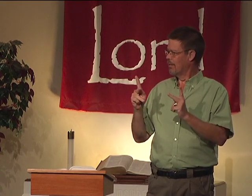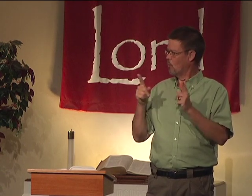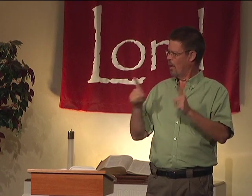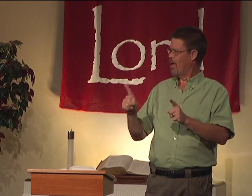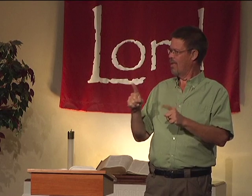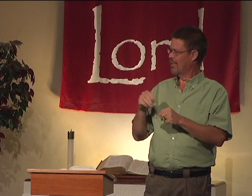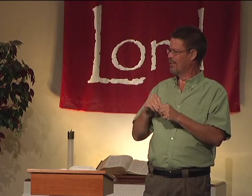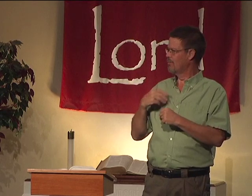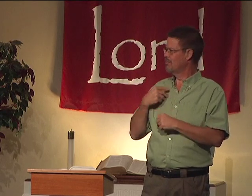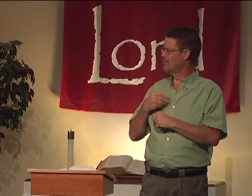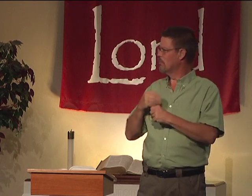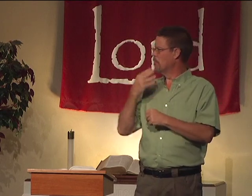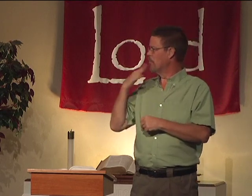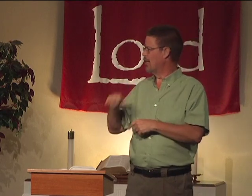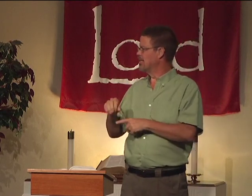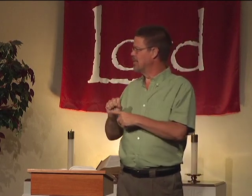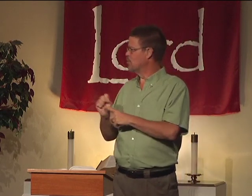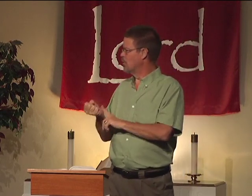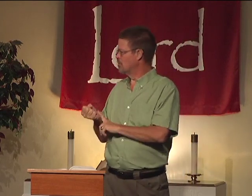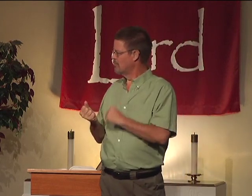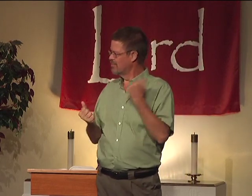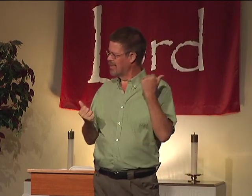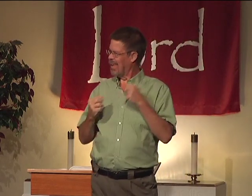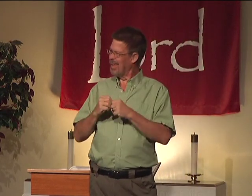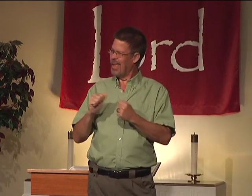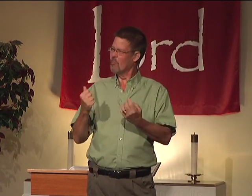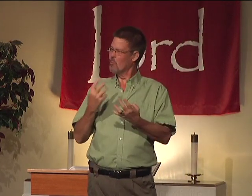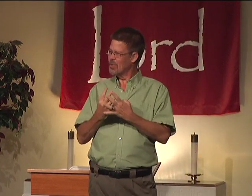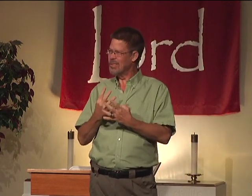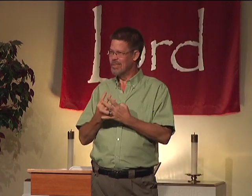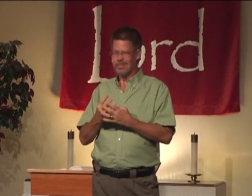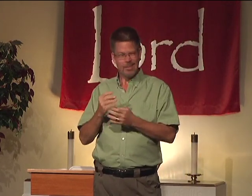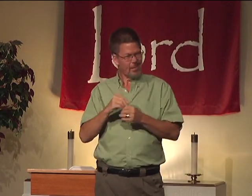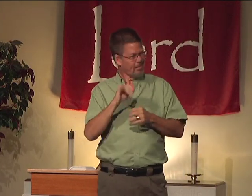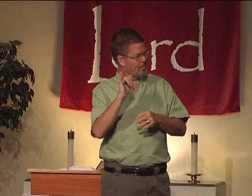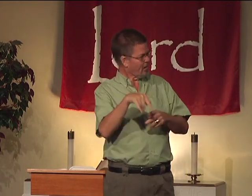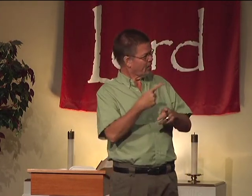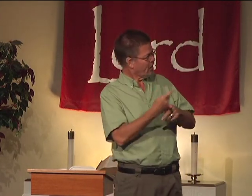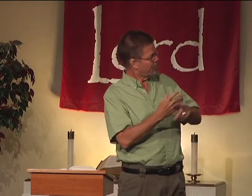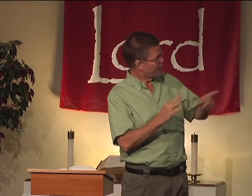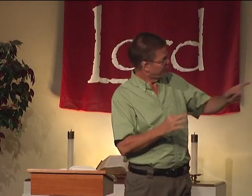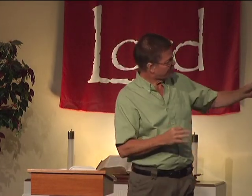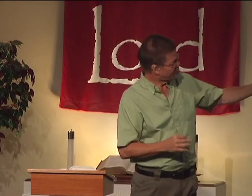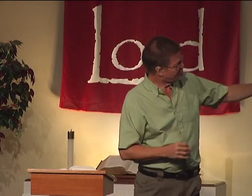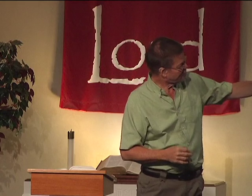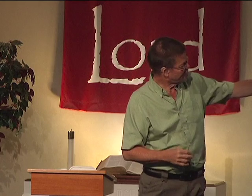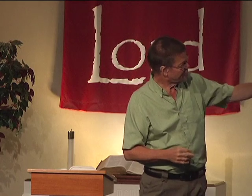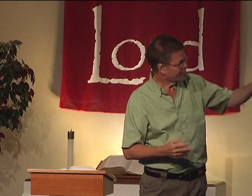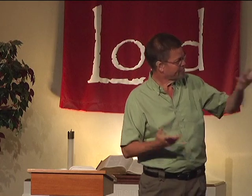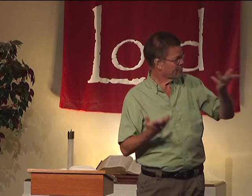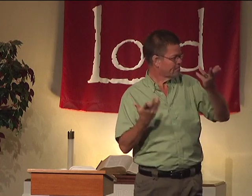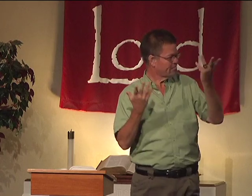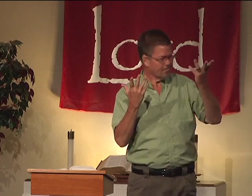people while we were in such a bad situation like he was in prison there. And that's what it looked like,